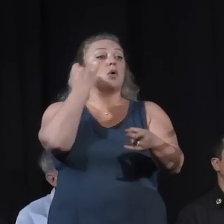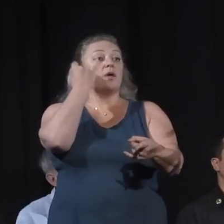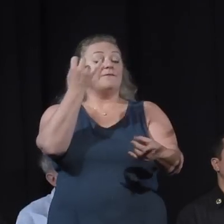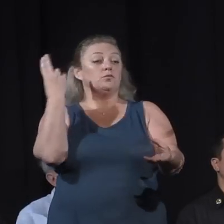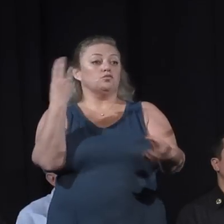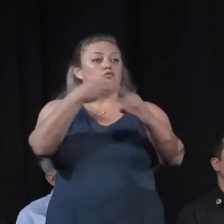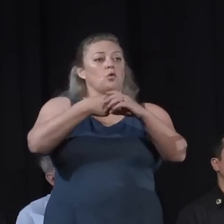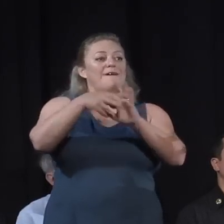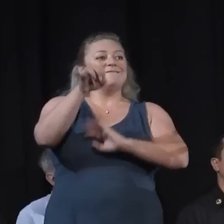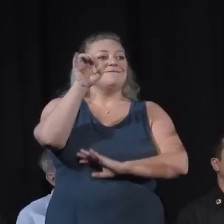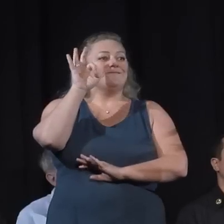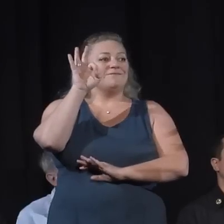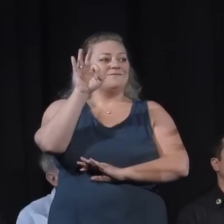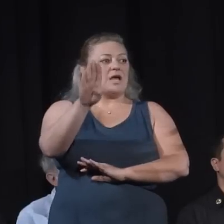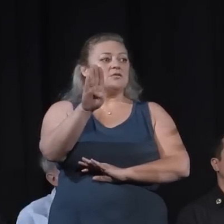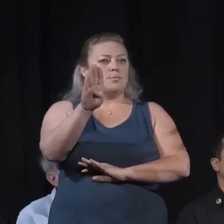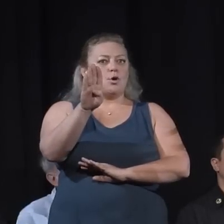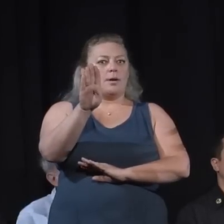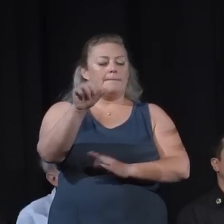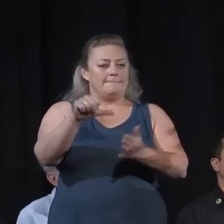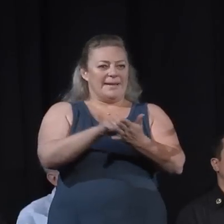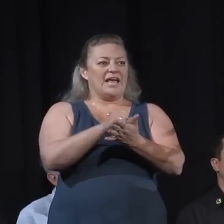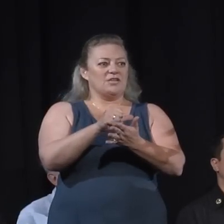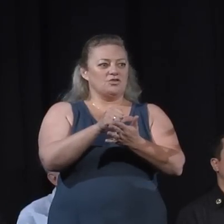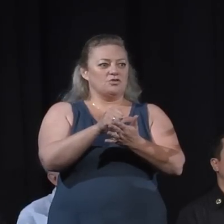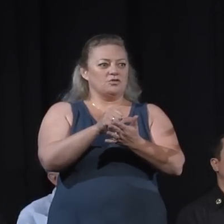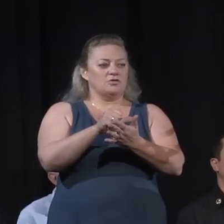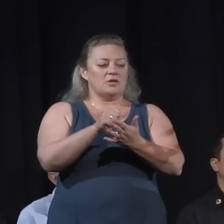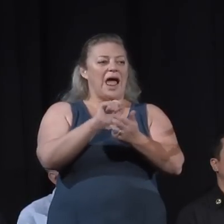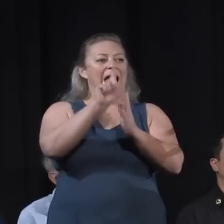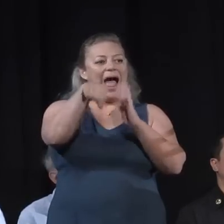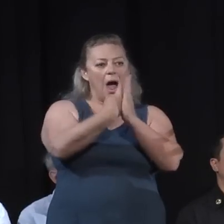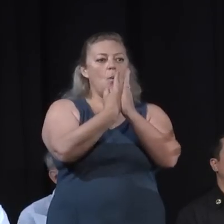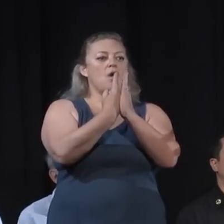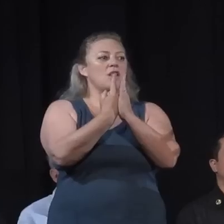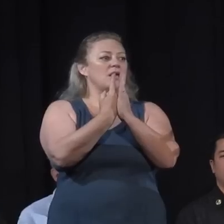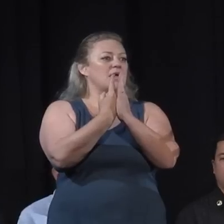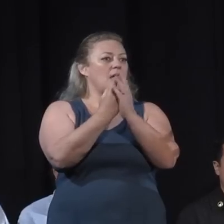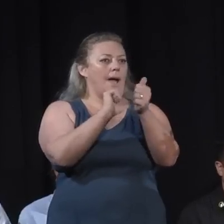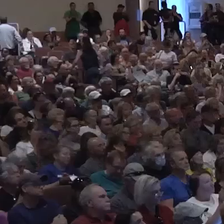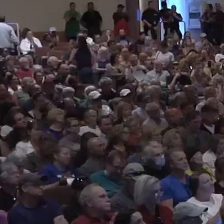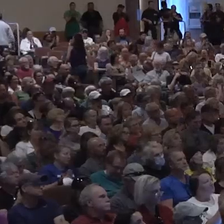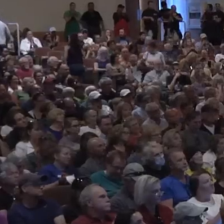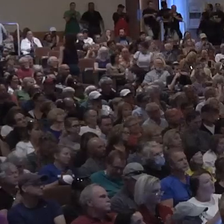on my Facebook page hour by hour. Thank you very much.